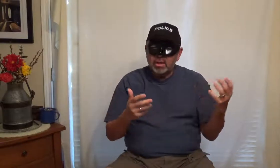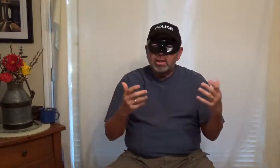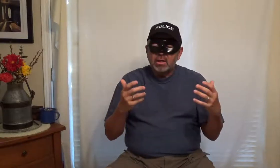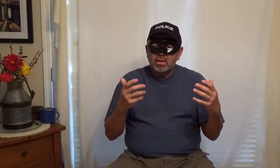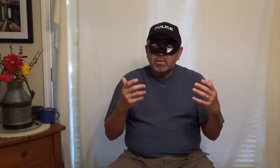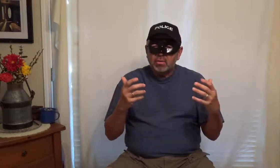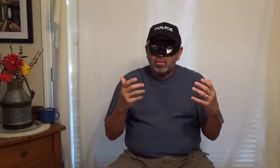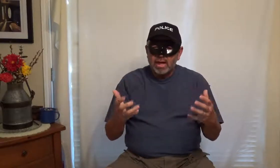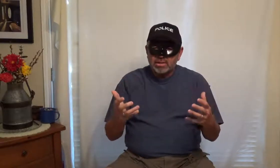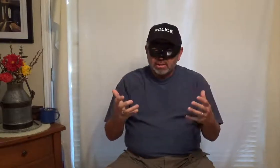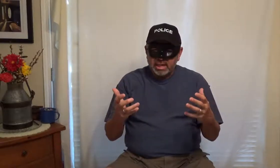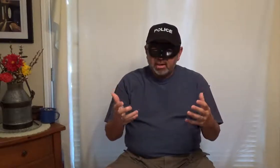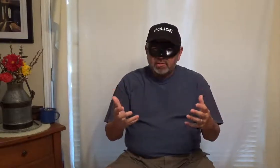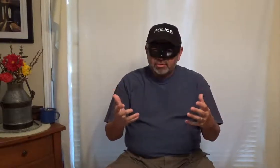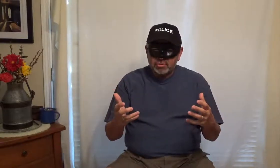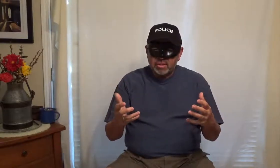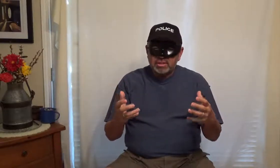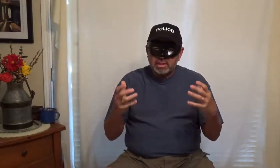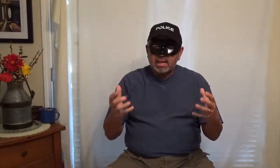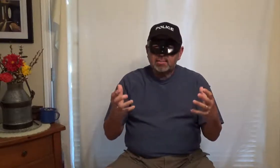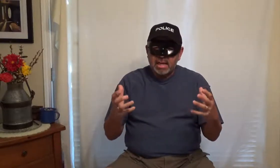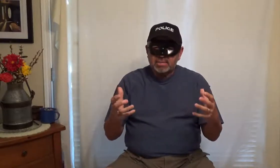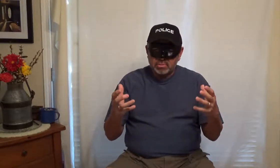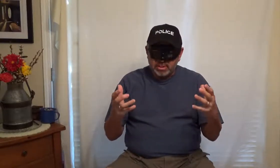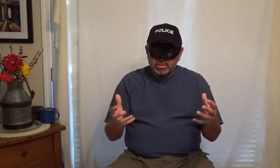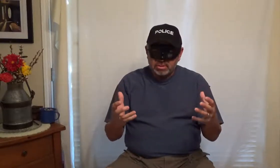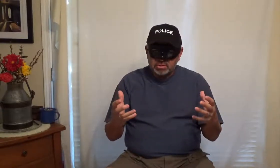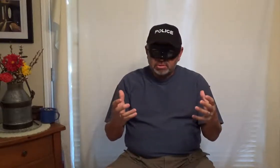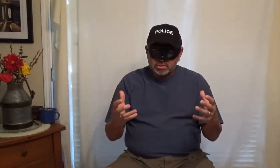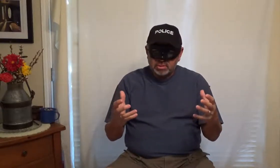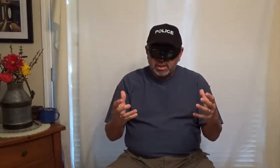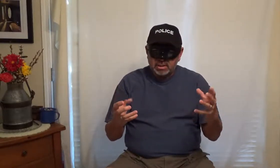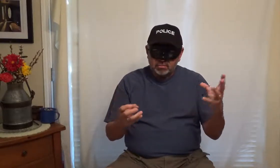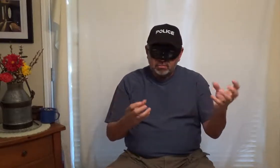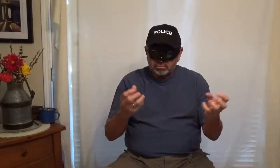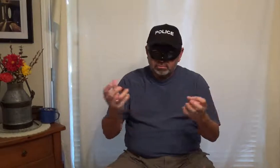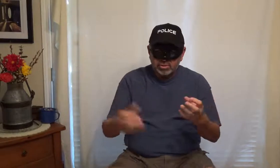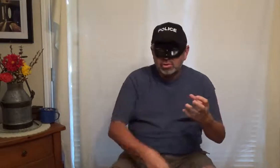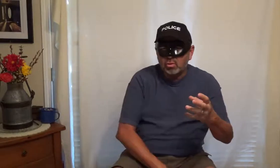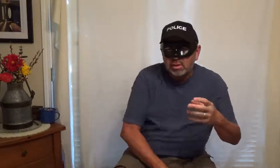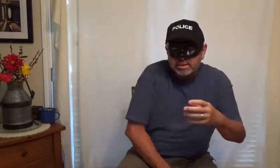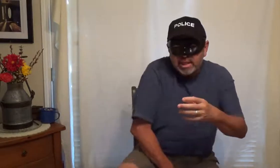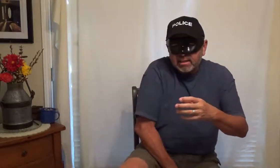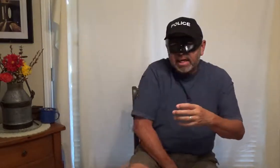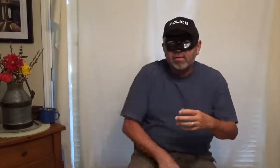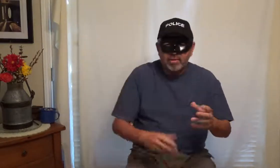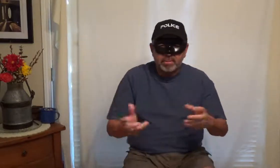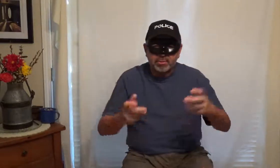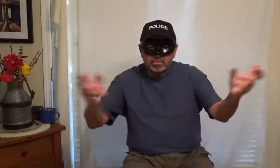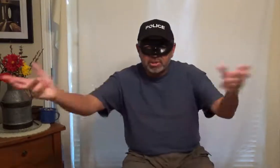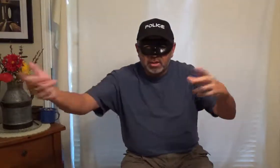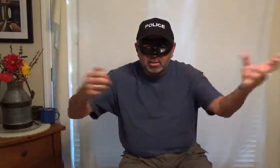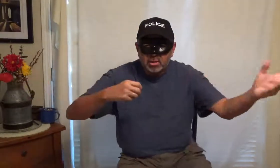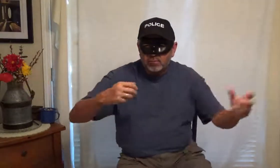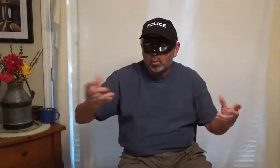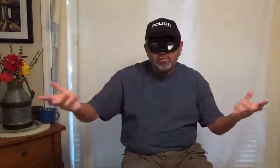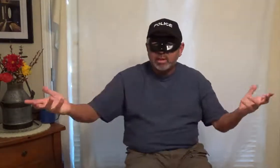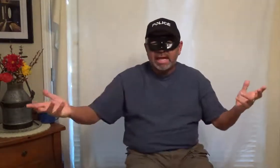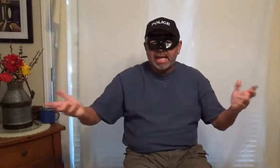crash and gang officers arrest a lot of guys with beers to kind of custodially take care of them and put them in jail for whatever we can